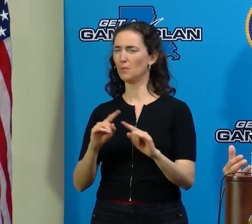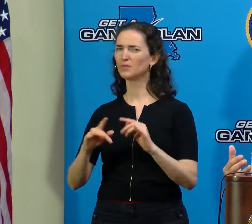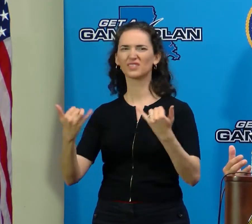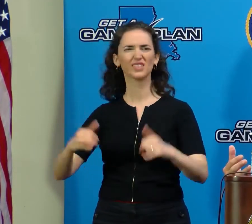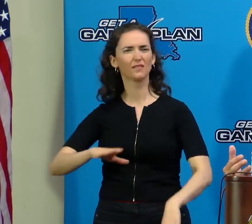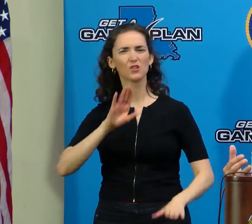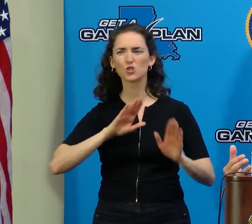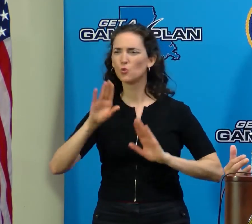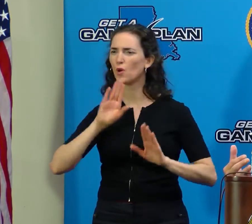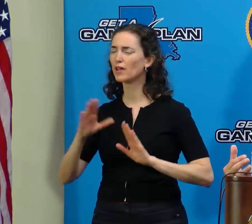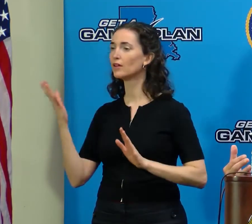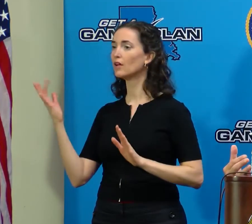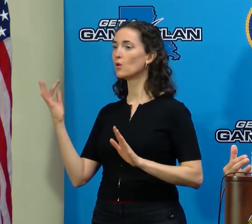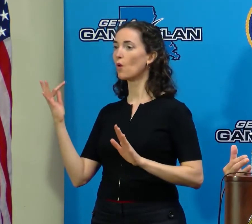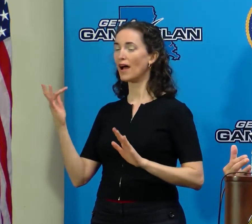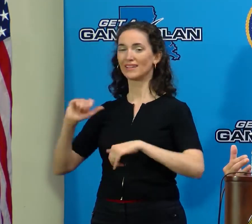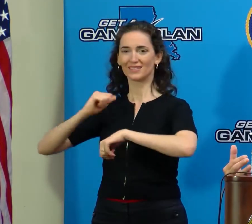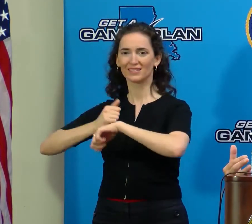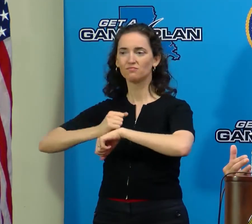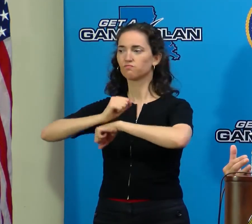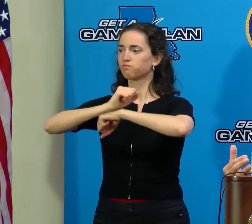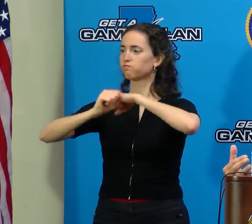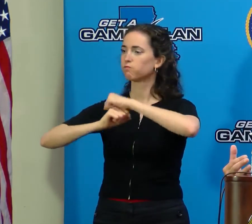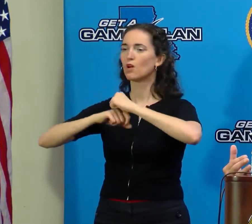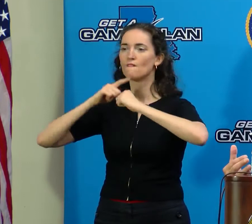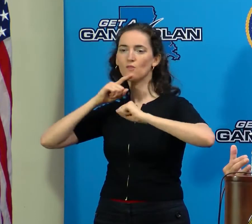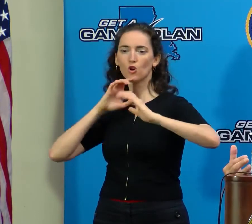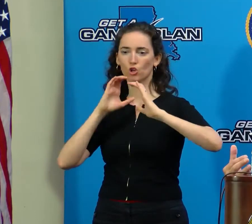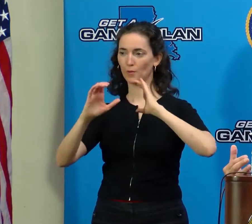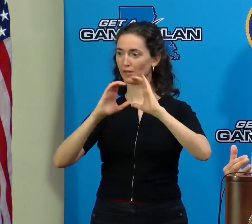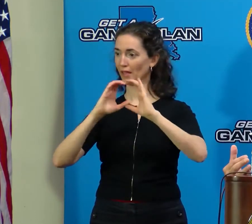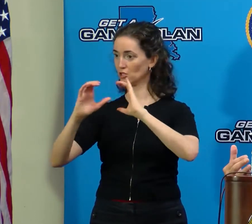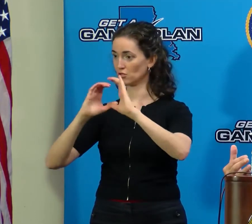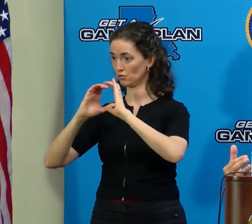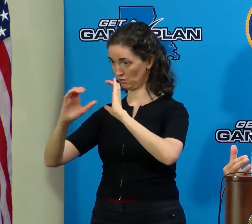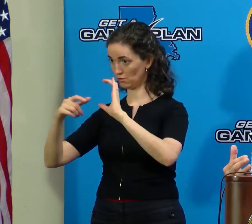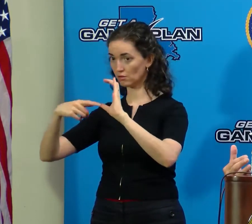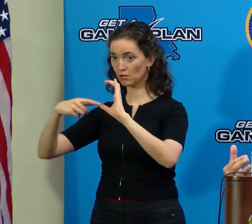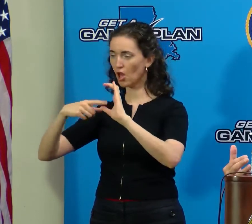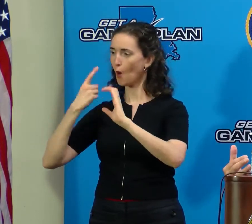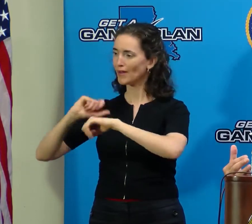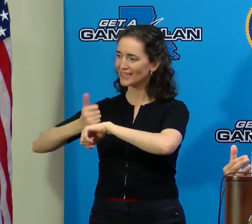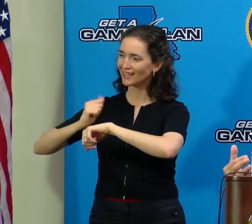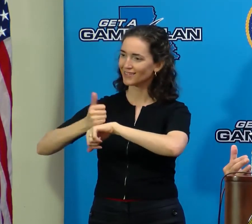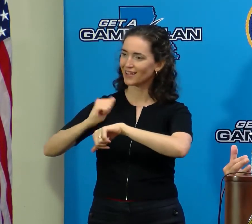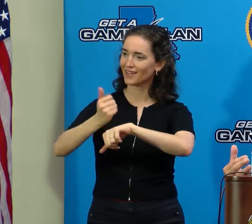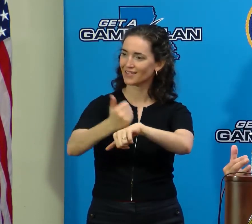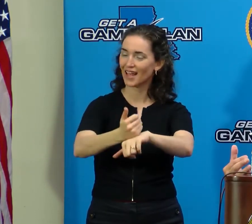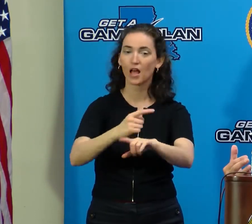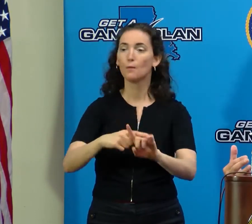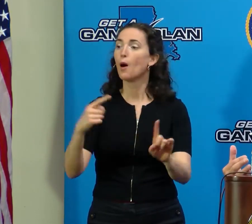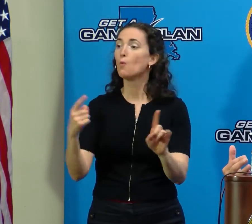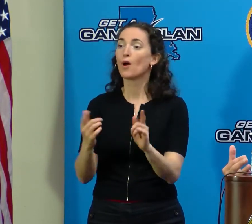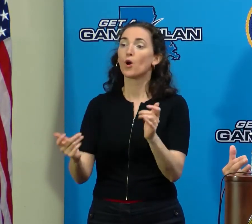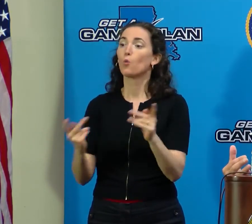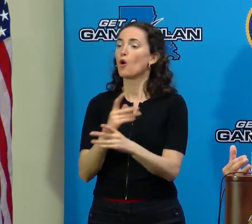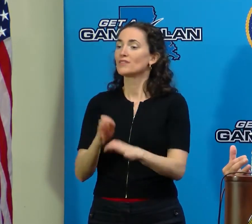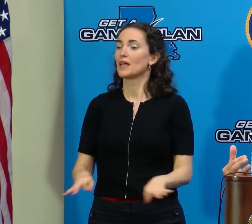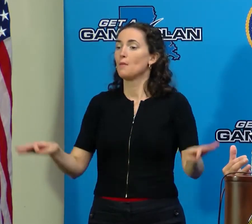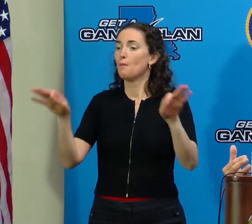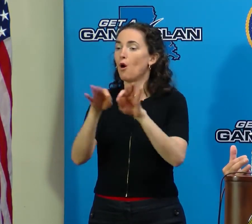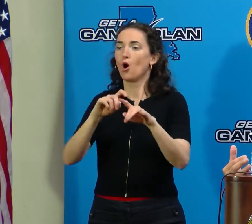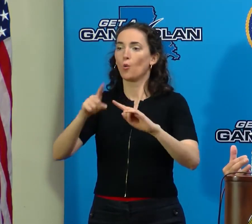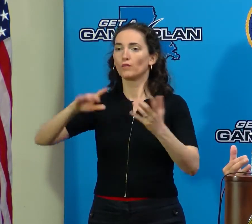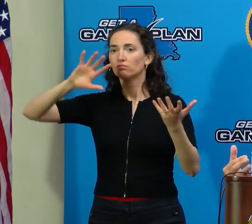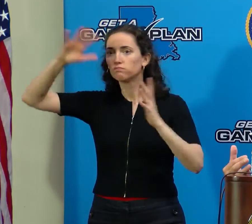you put in communications infrastructure to assist you all the time, but especially when you have a disaster. And when a